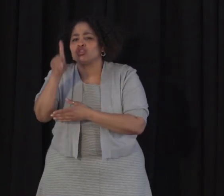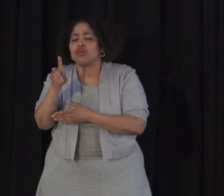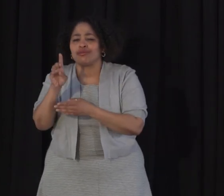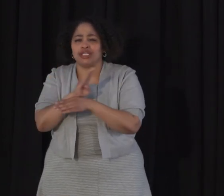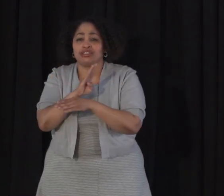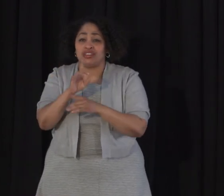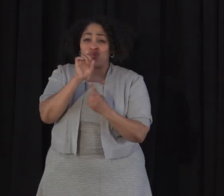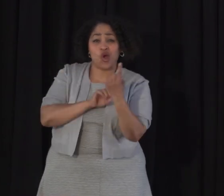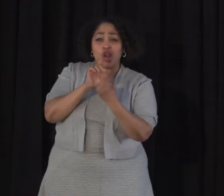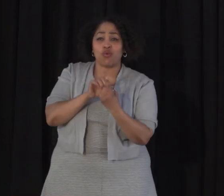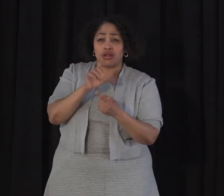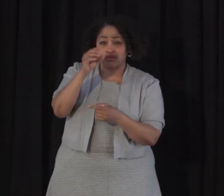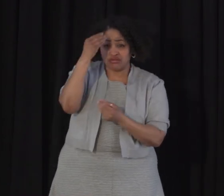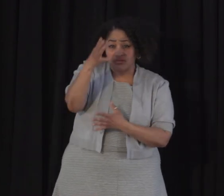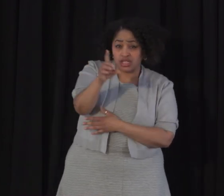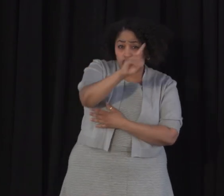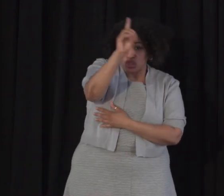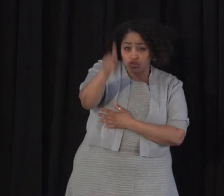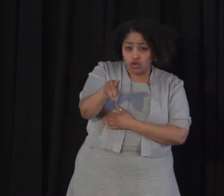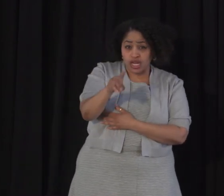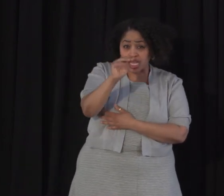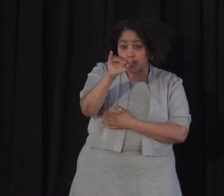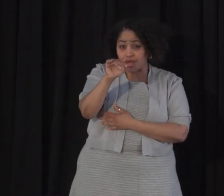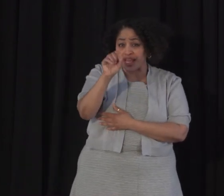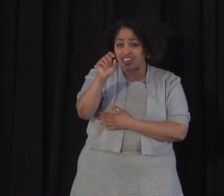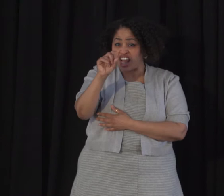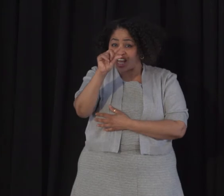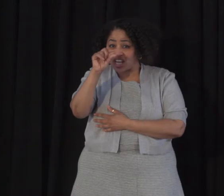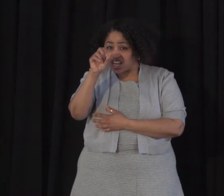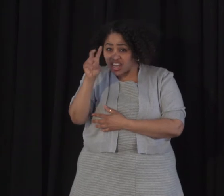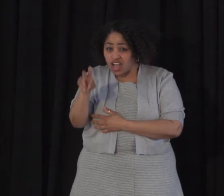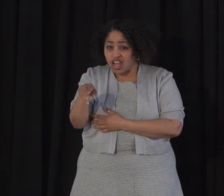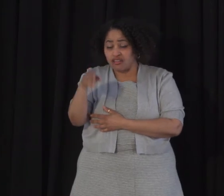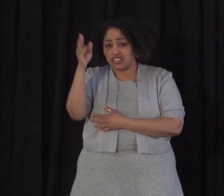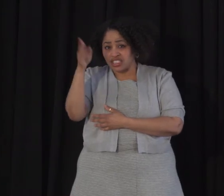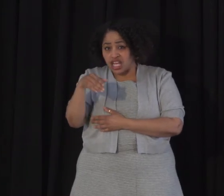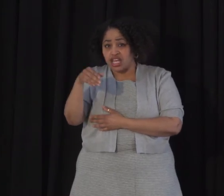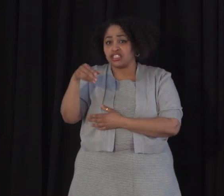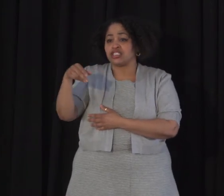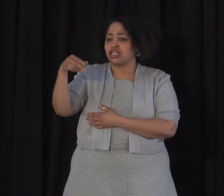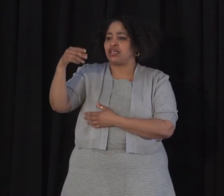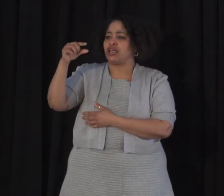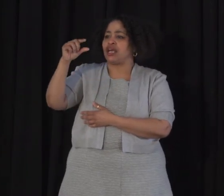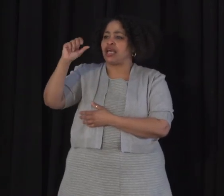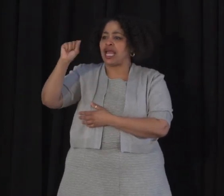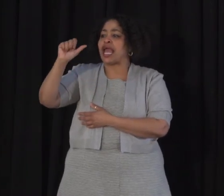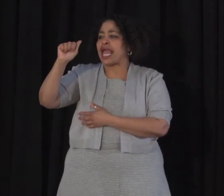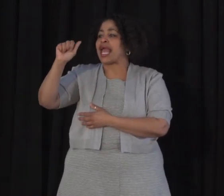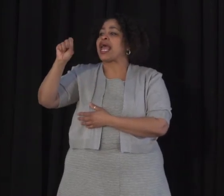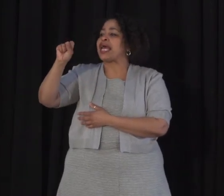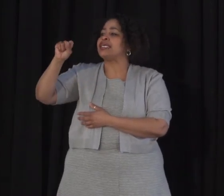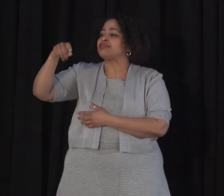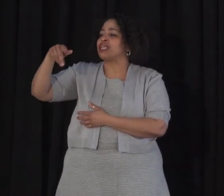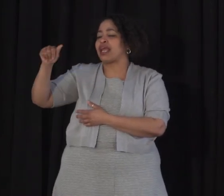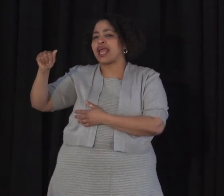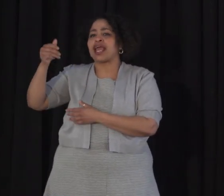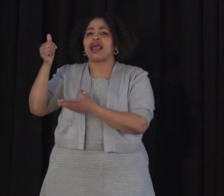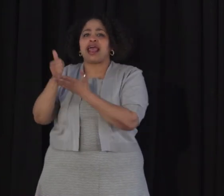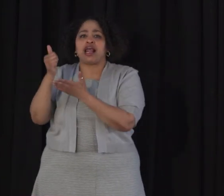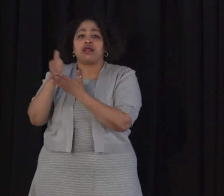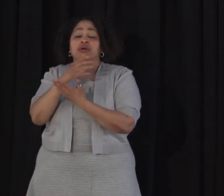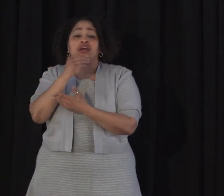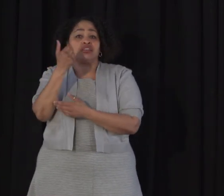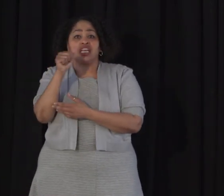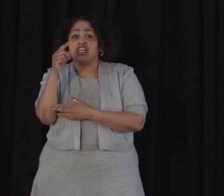website, again, is DetroitMI.gov slash SBA help. All of the other programs and resources for Detroit businesses